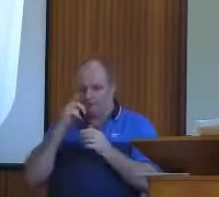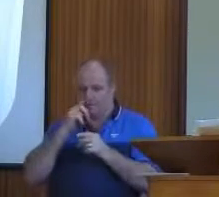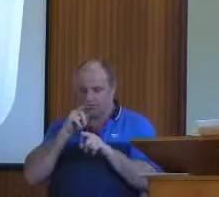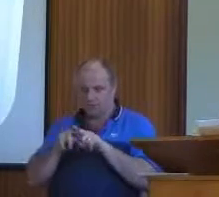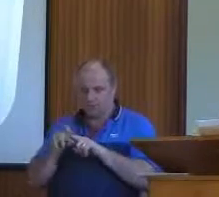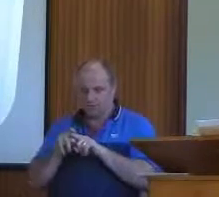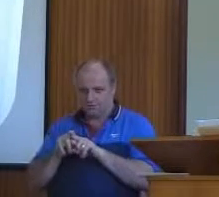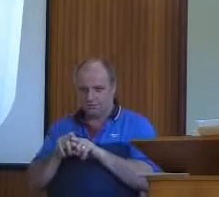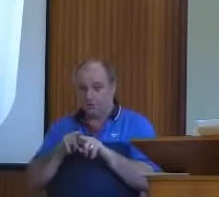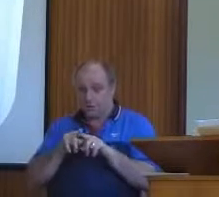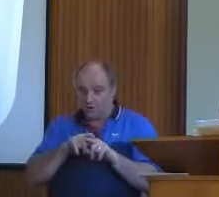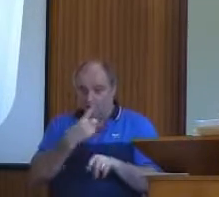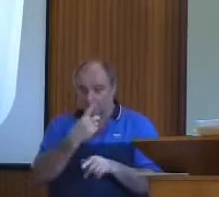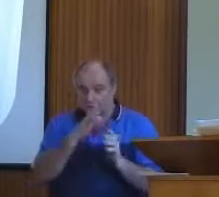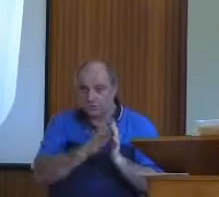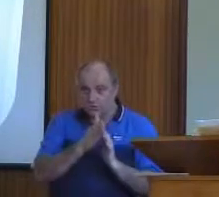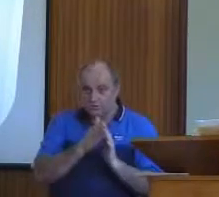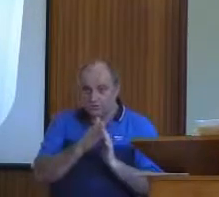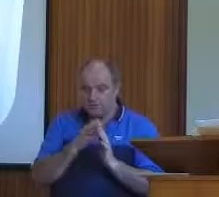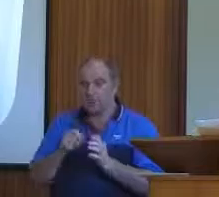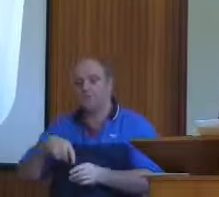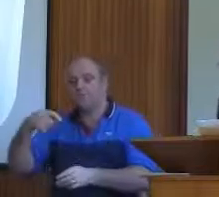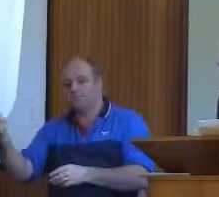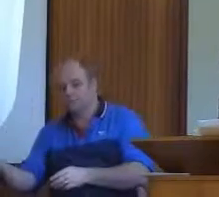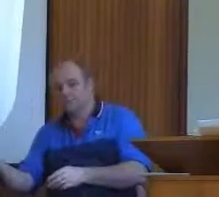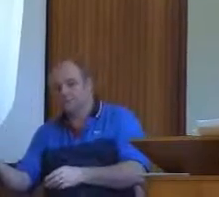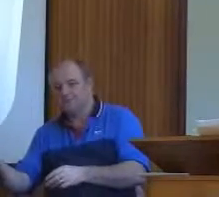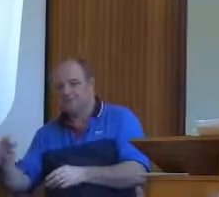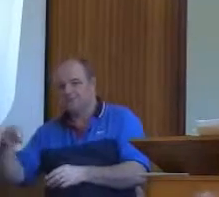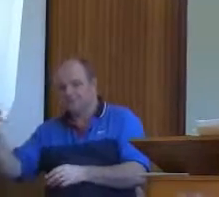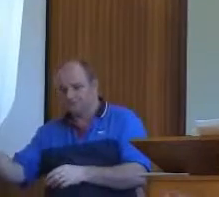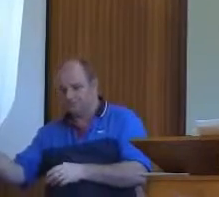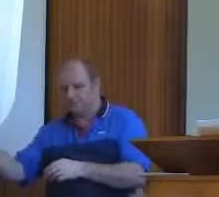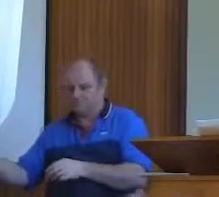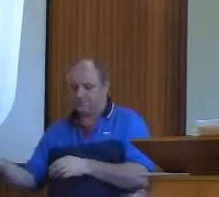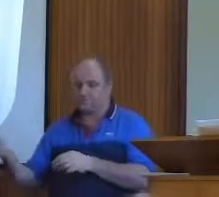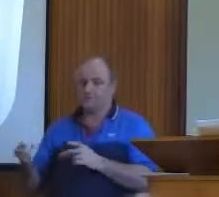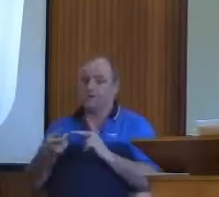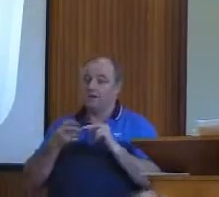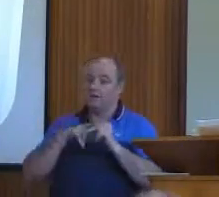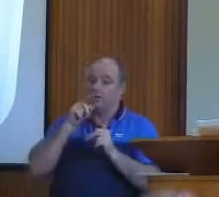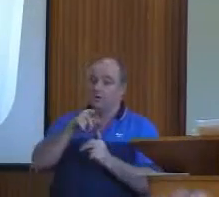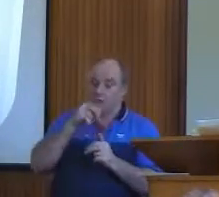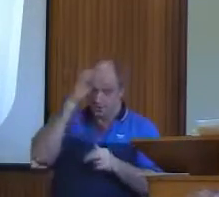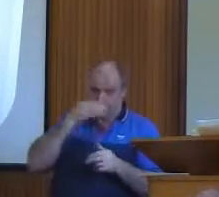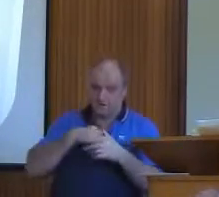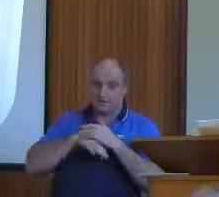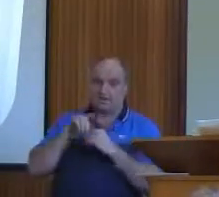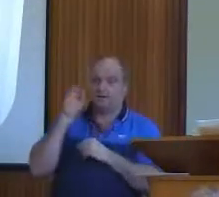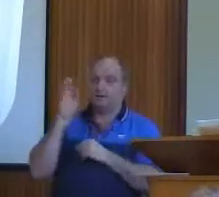deny Him, He will deny us. If we believe not, He remains faithful. He cannot deny